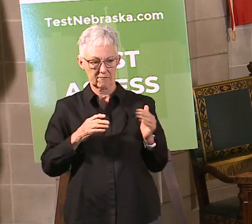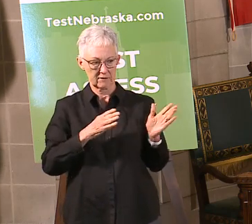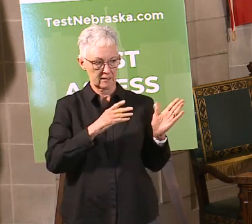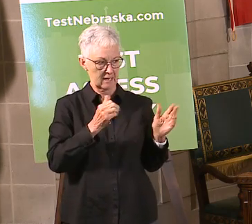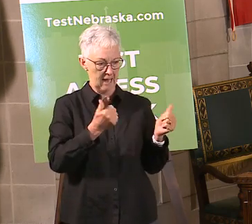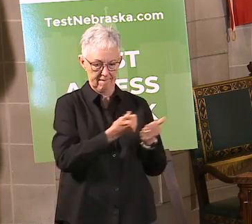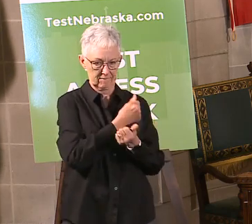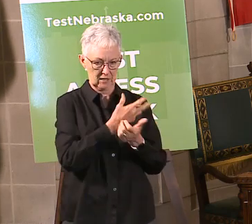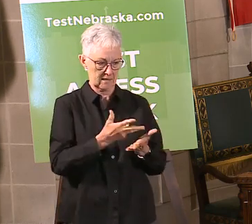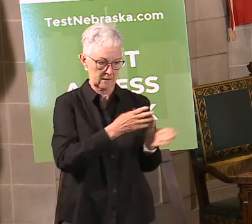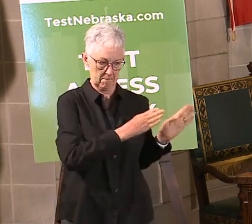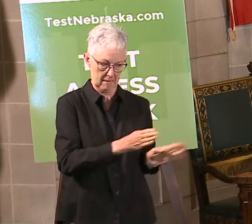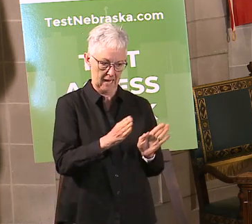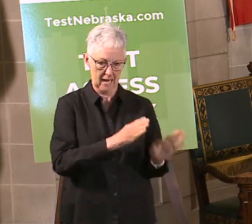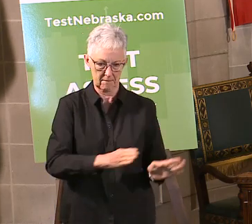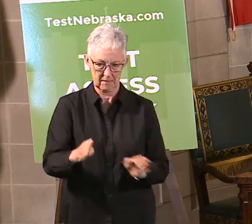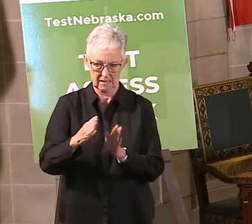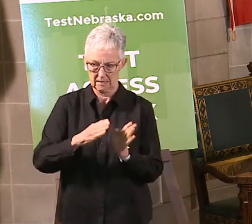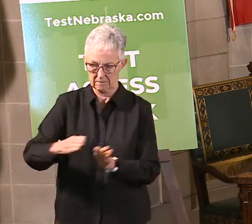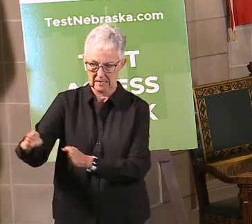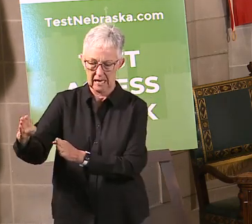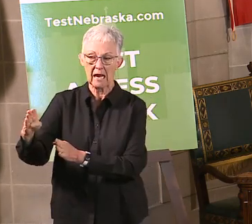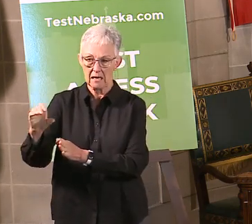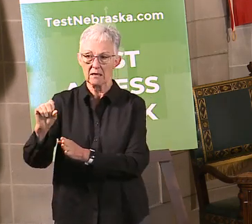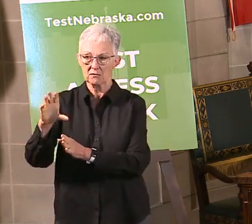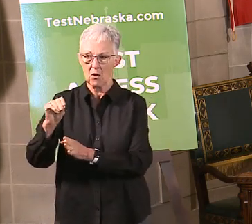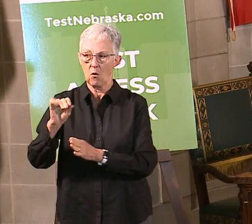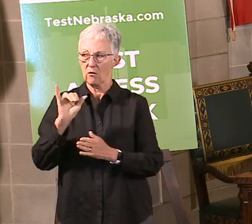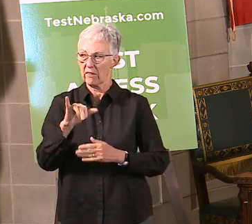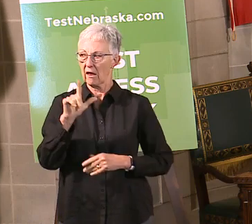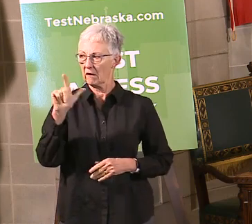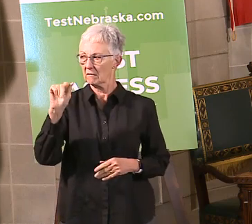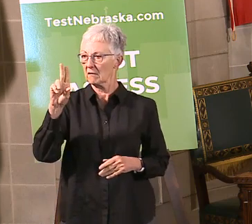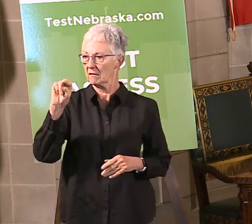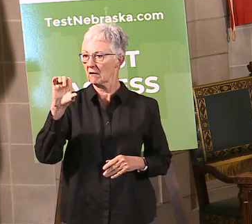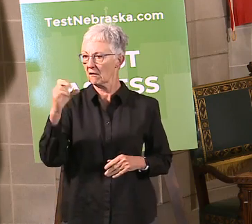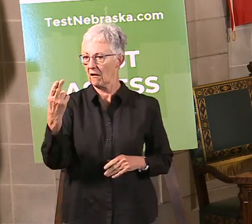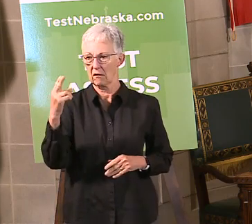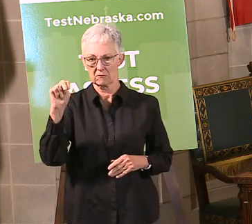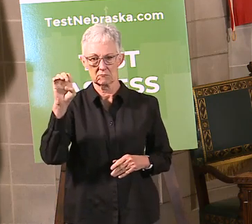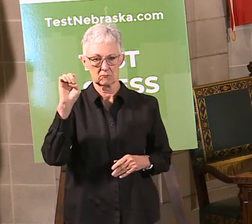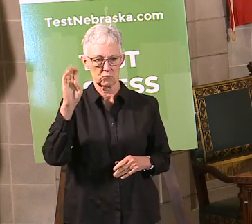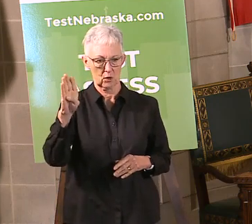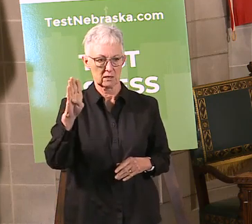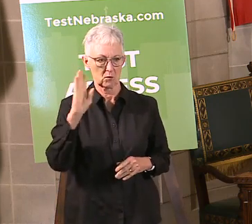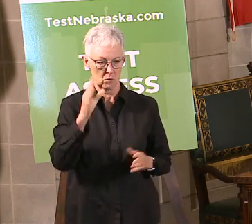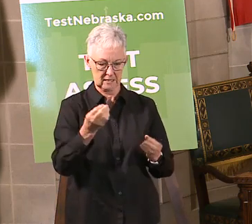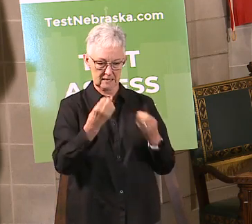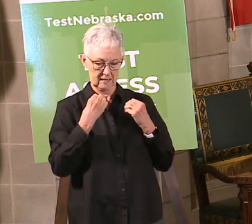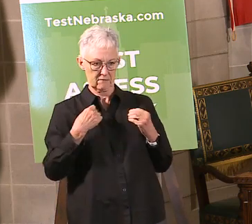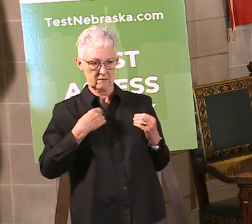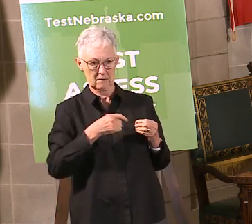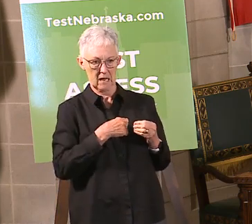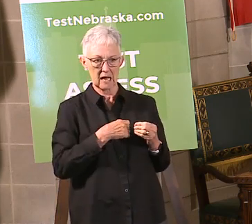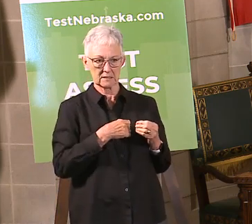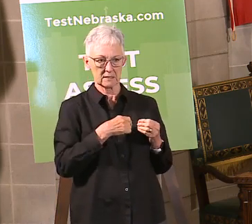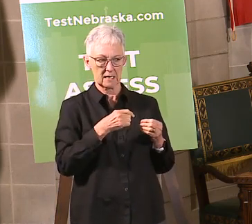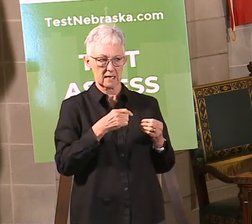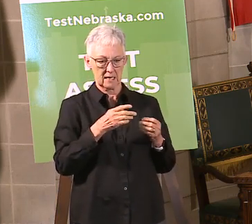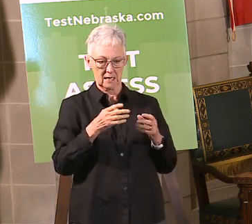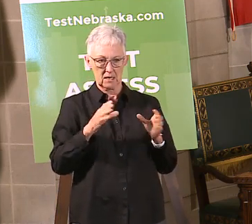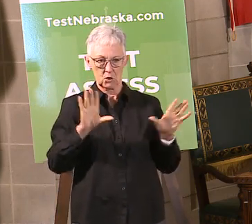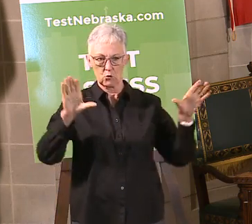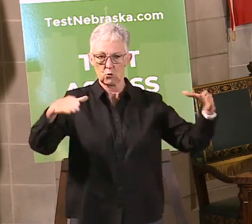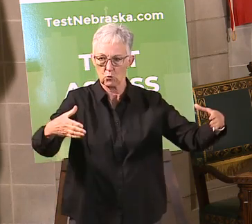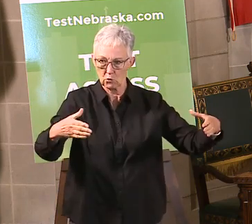the protocols that are established within Launch Nebraska. So we'll continue to do that and build on that. There's national conversations happening as well. So it's not just